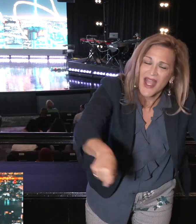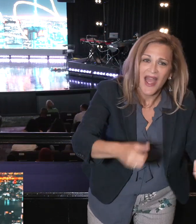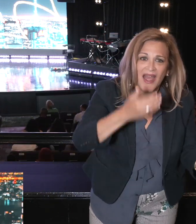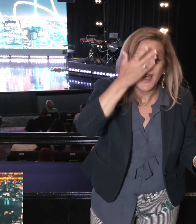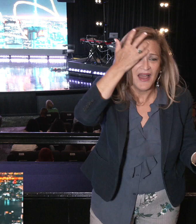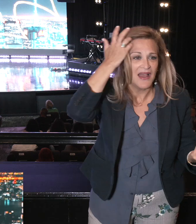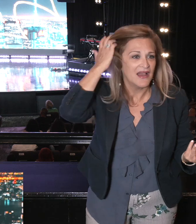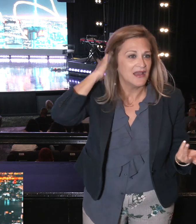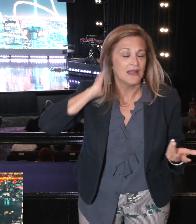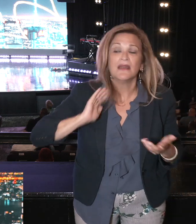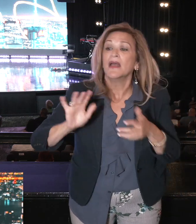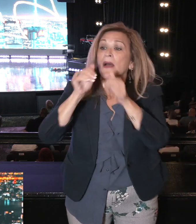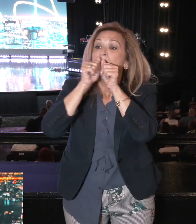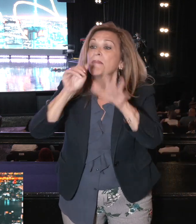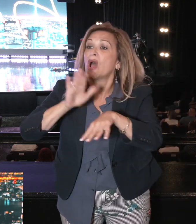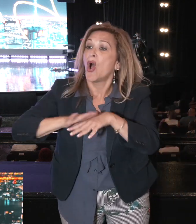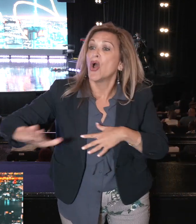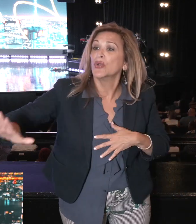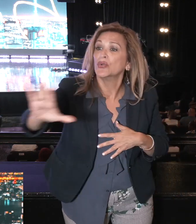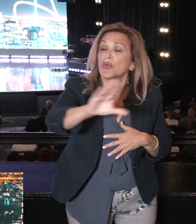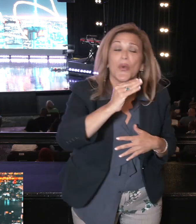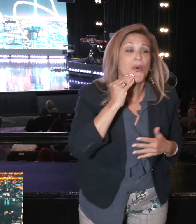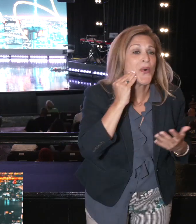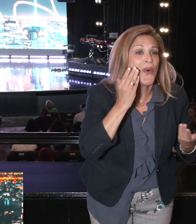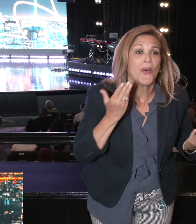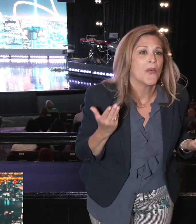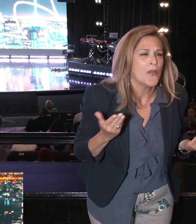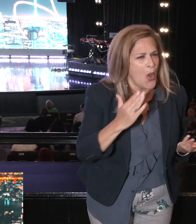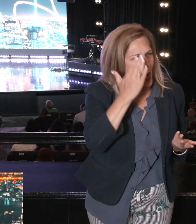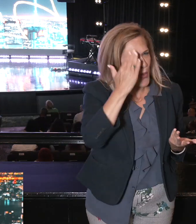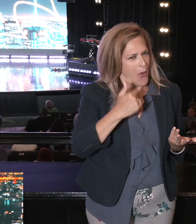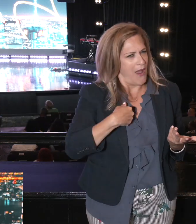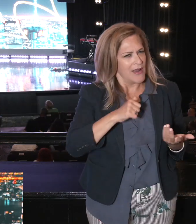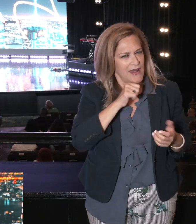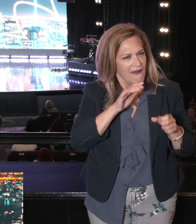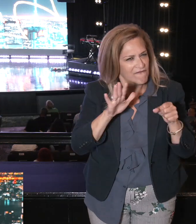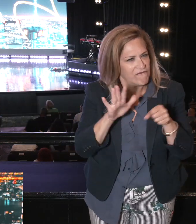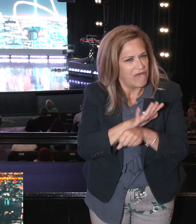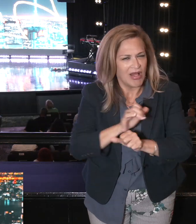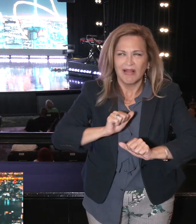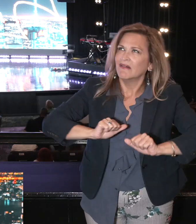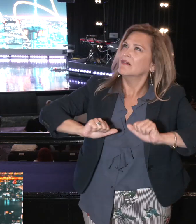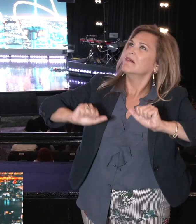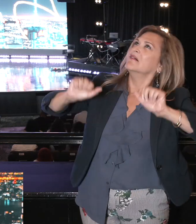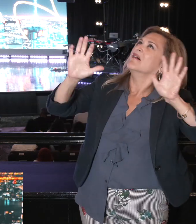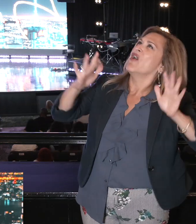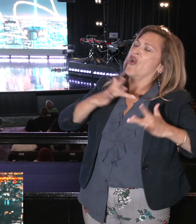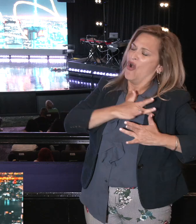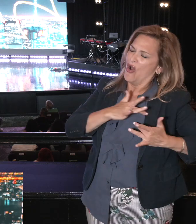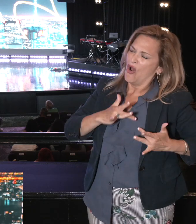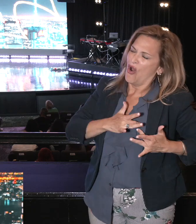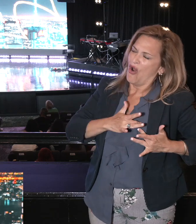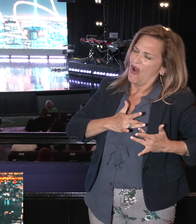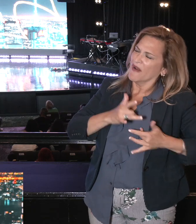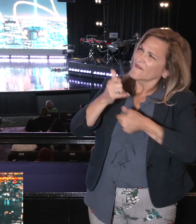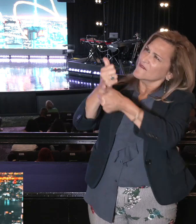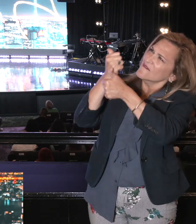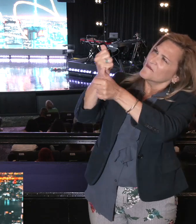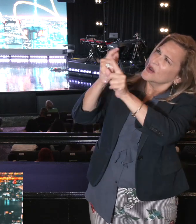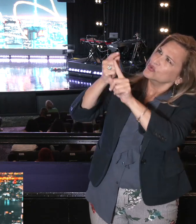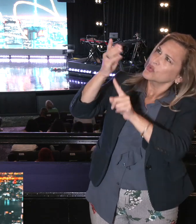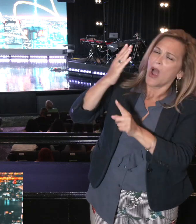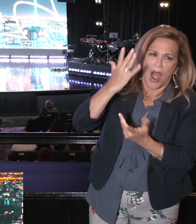It's his blessing on your household. Why wouldn't I want to follow him wholeheartedly? Why wouldn't I want my children or my grandchildren